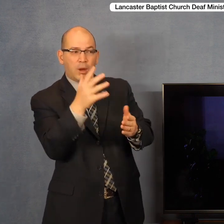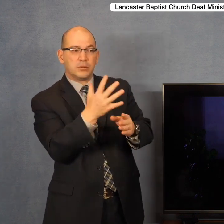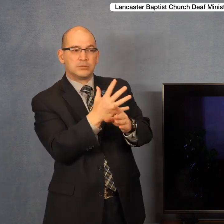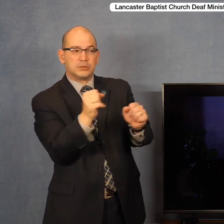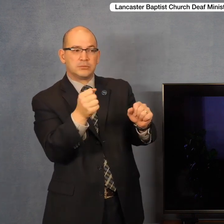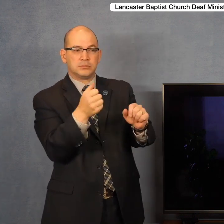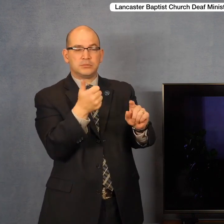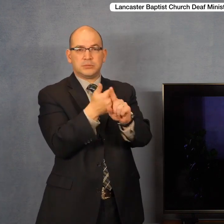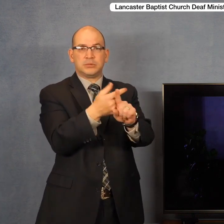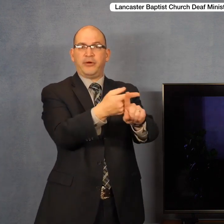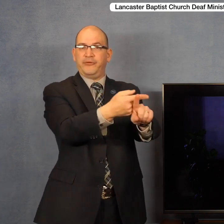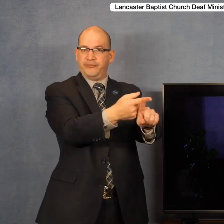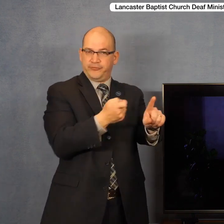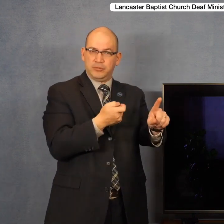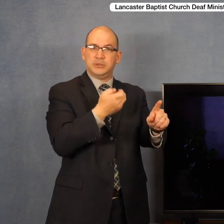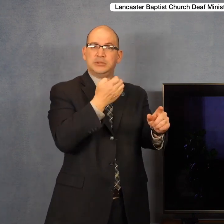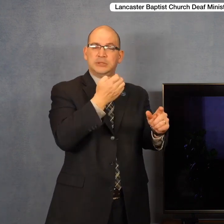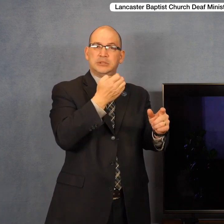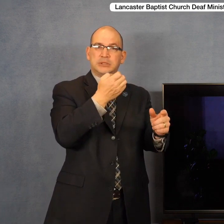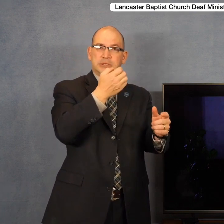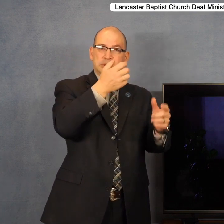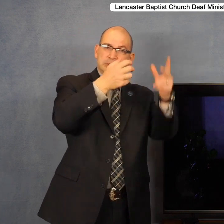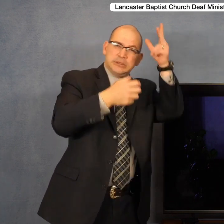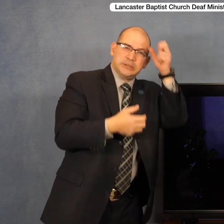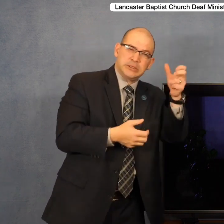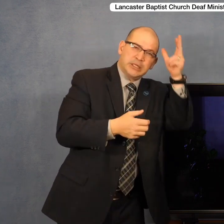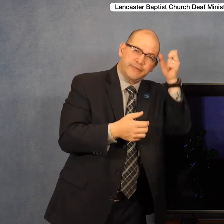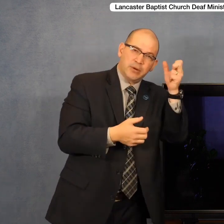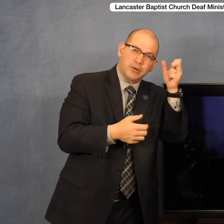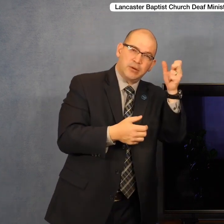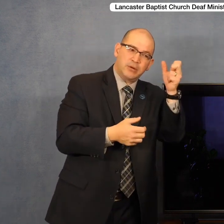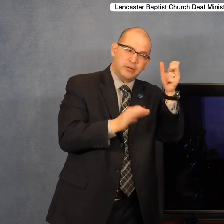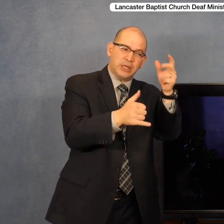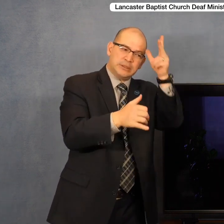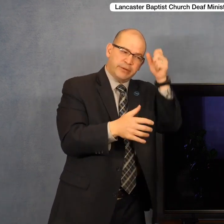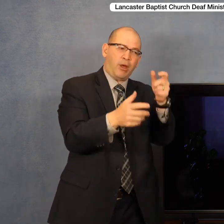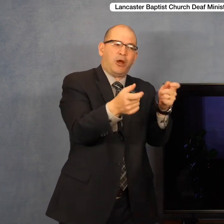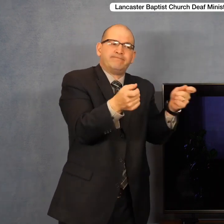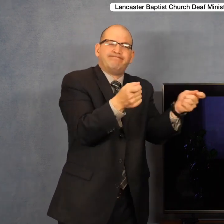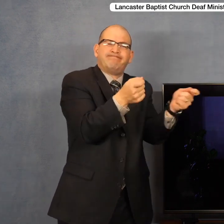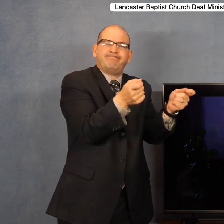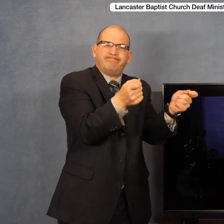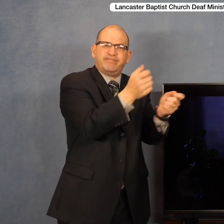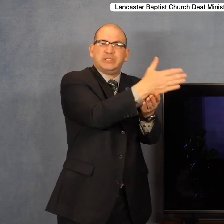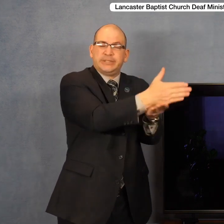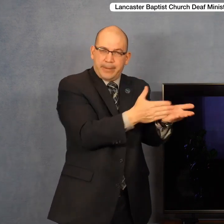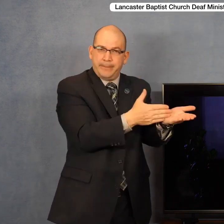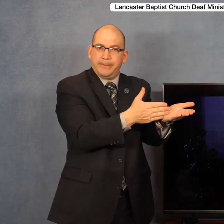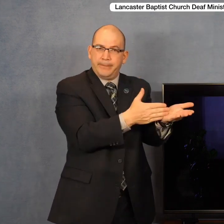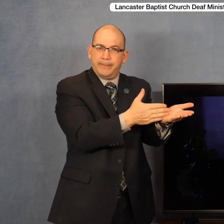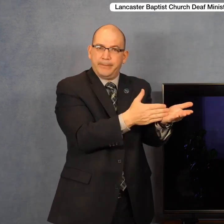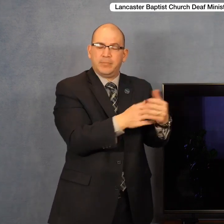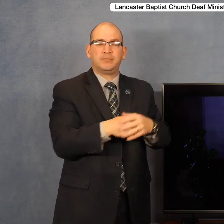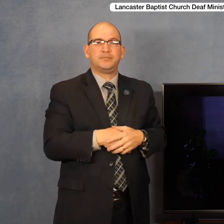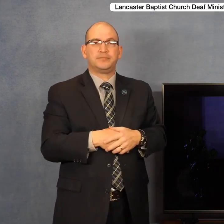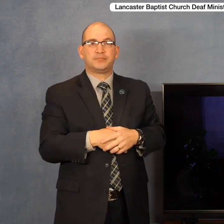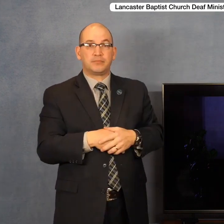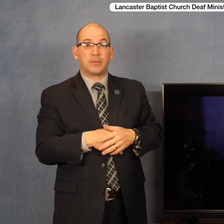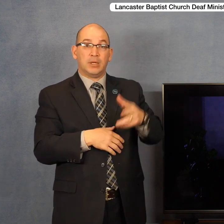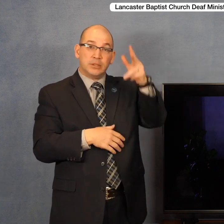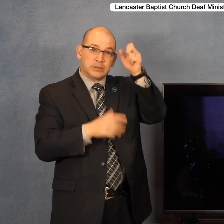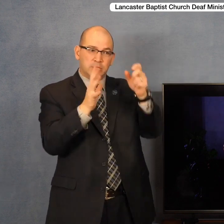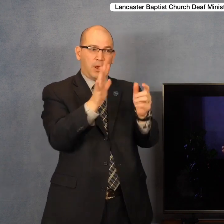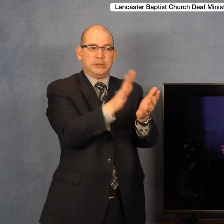who are taken captive by him at his will. Satan finds these that have rejected Christ,